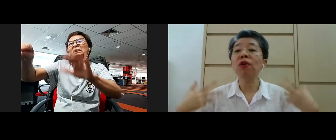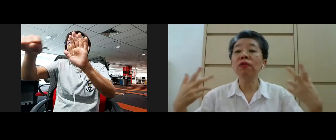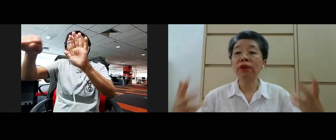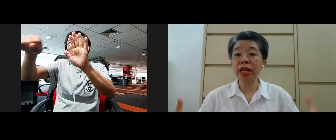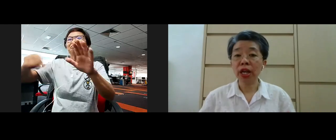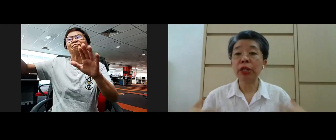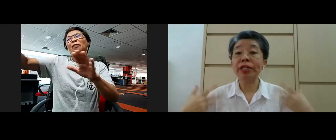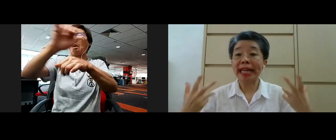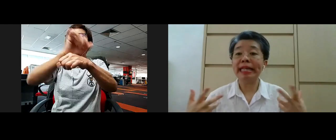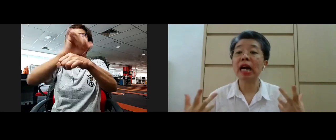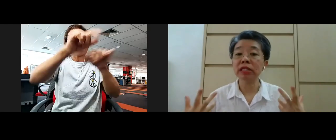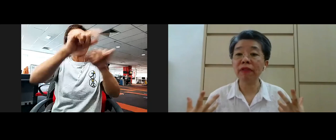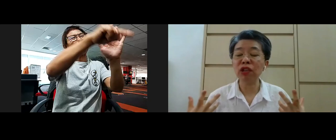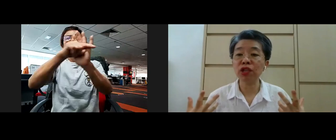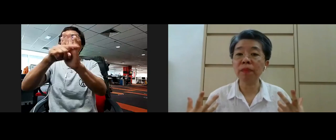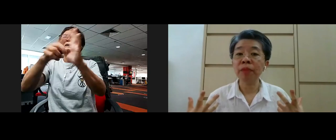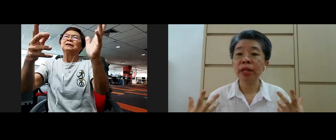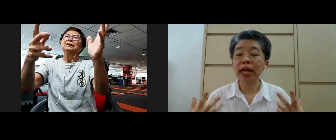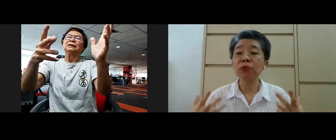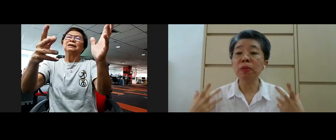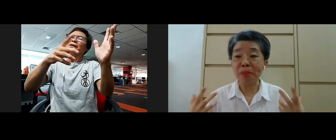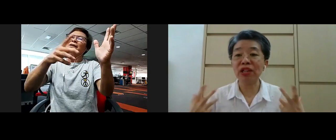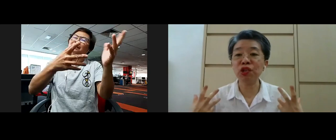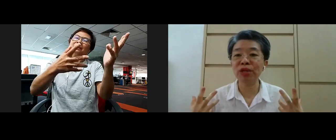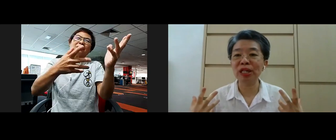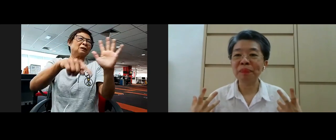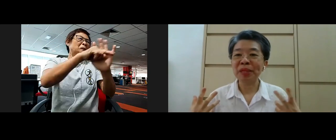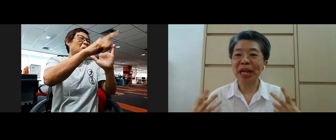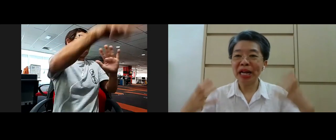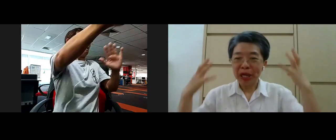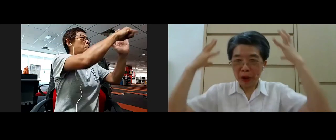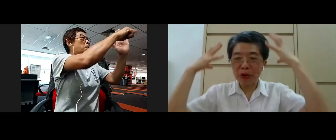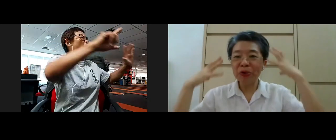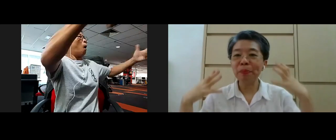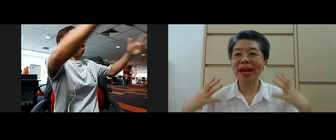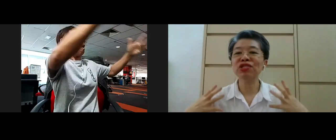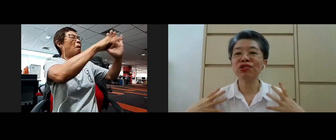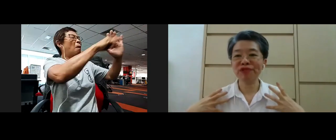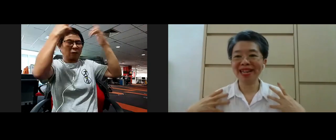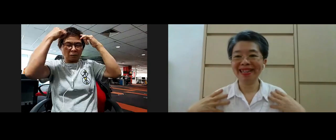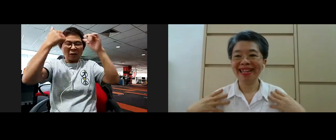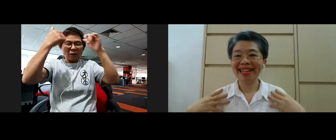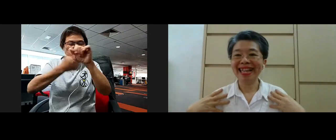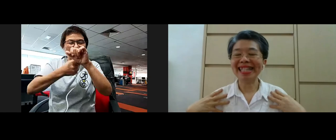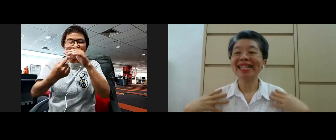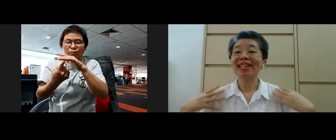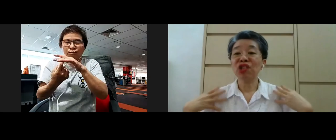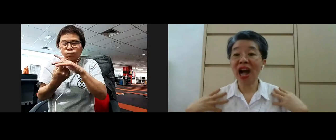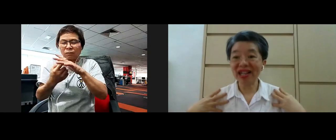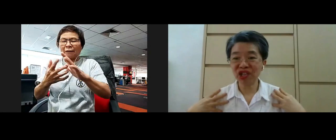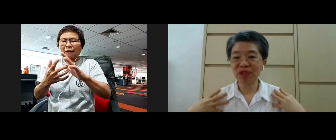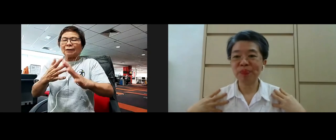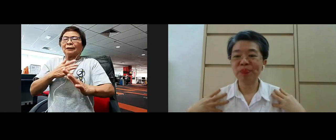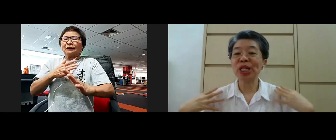therefore hopefully your daily cultivation yeah will make sure yeah your own battery is